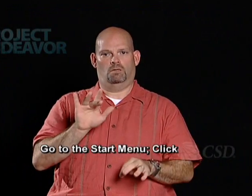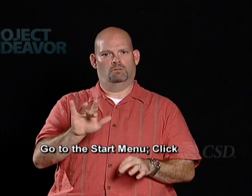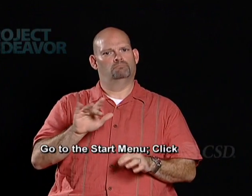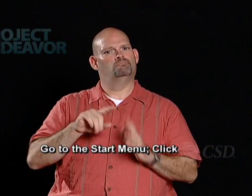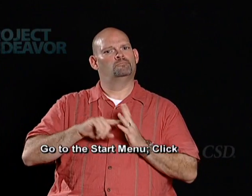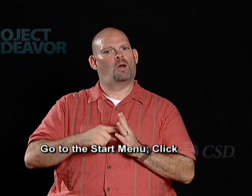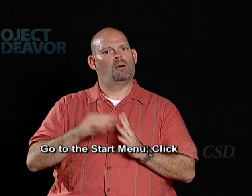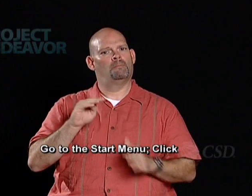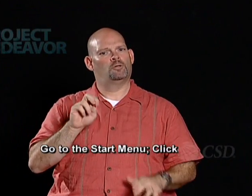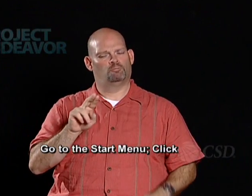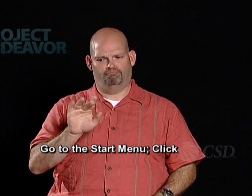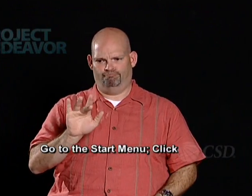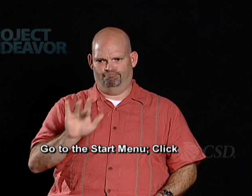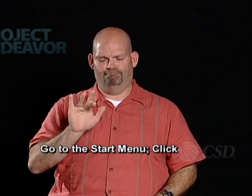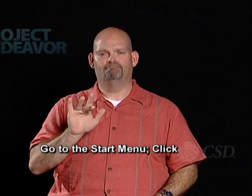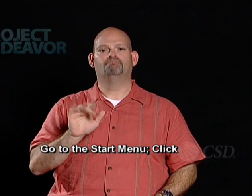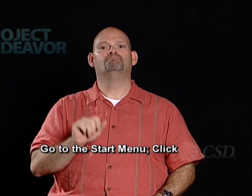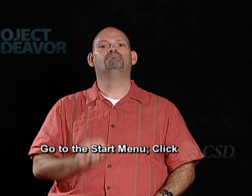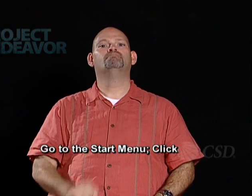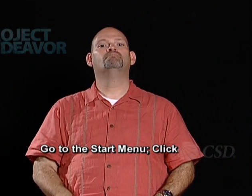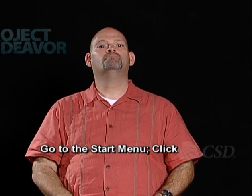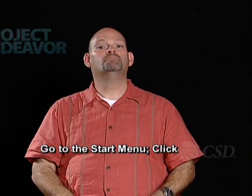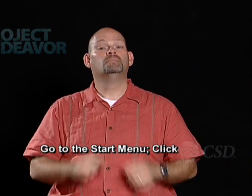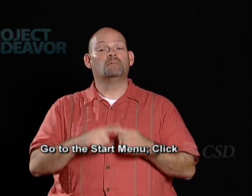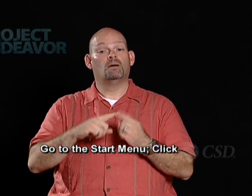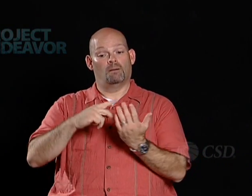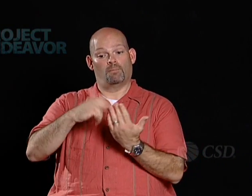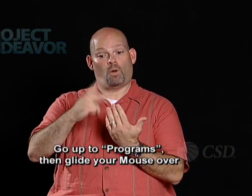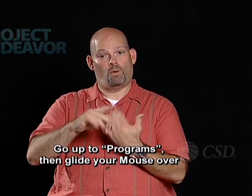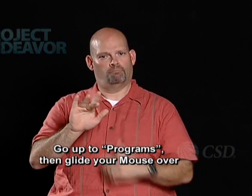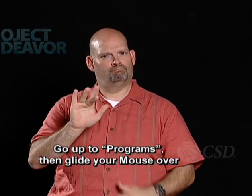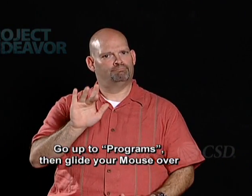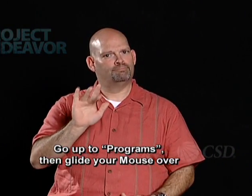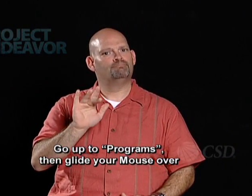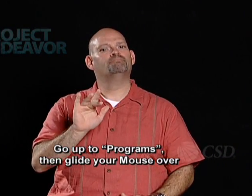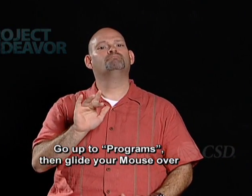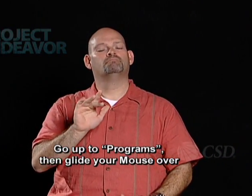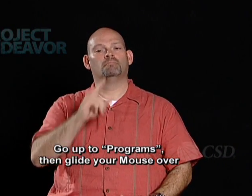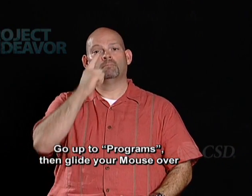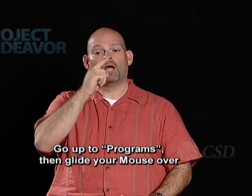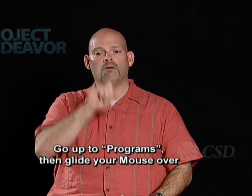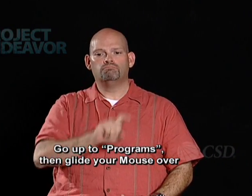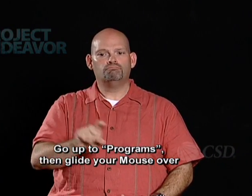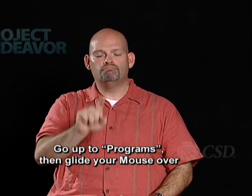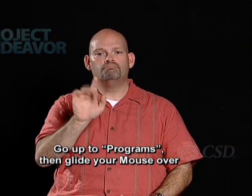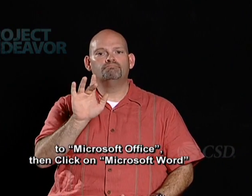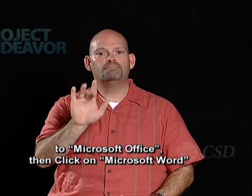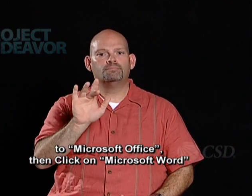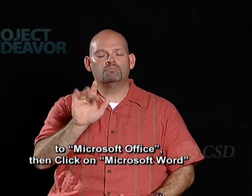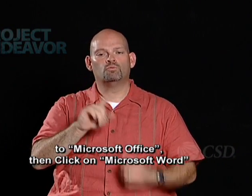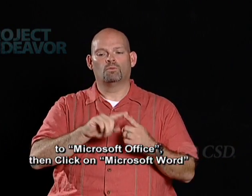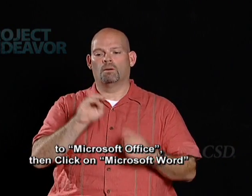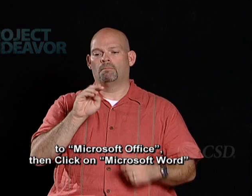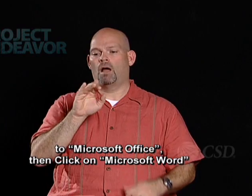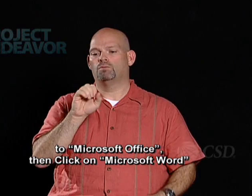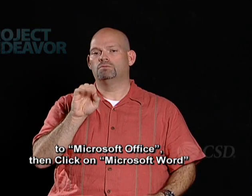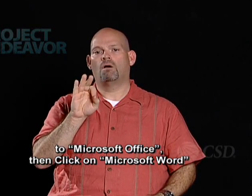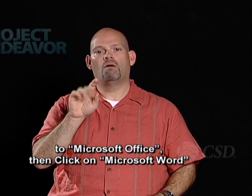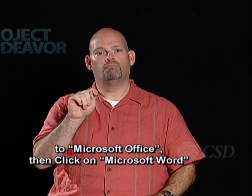Click Go to the Start menu. Click Go up to Programs, then glide your mouse over to Microsoft Office, then